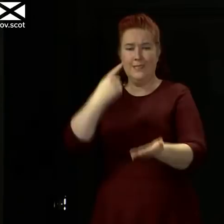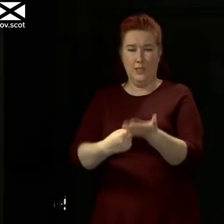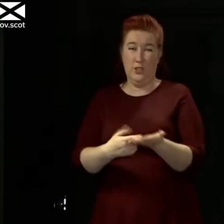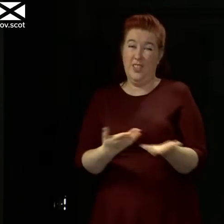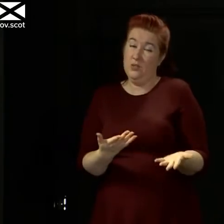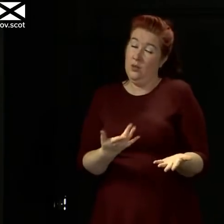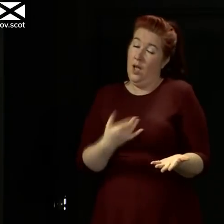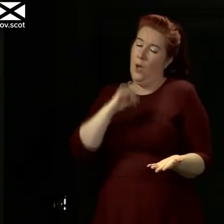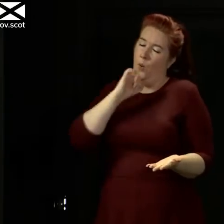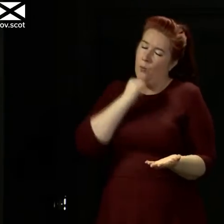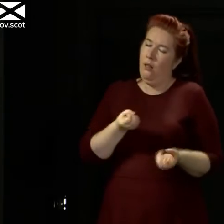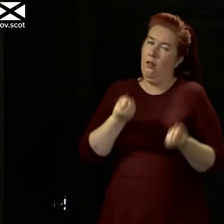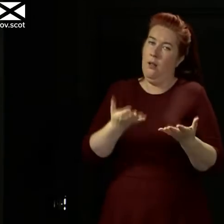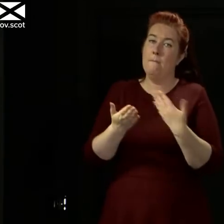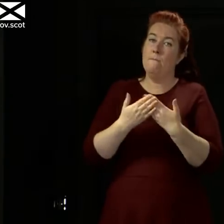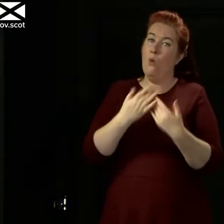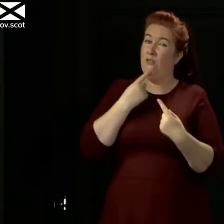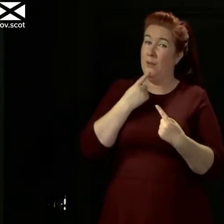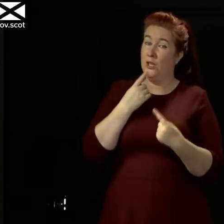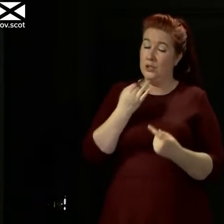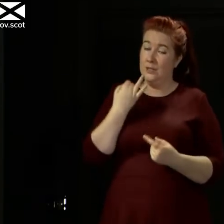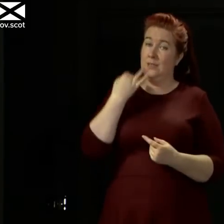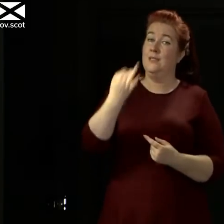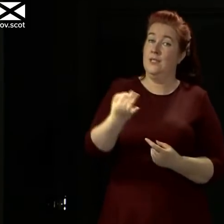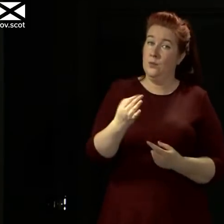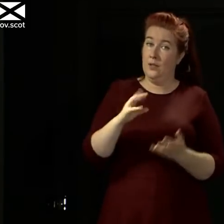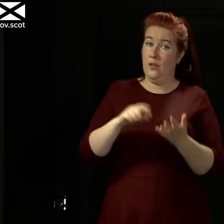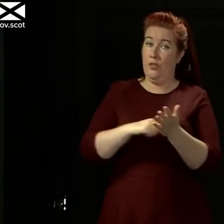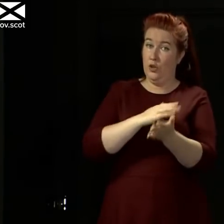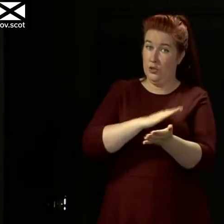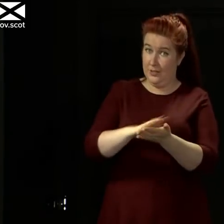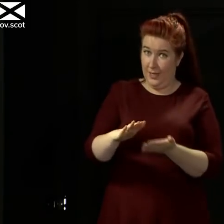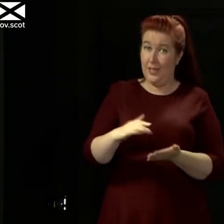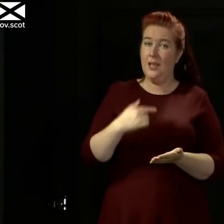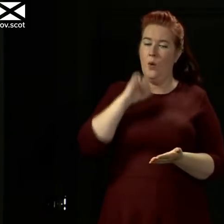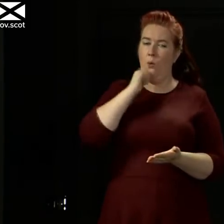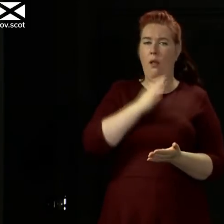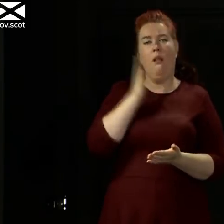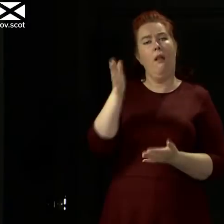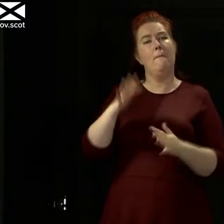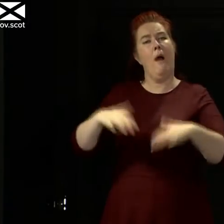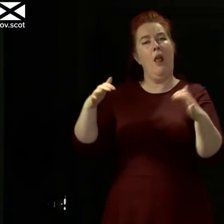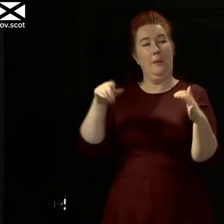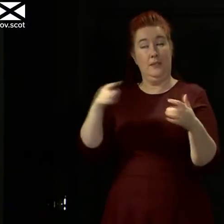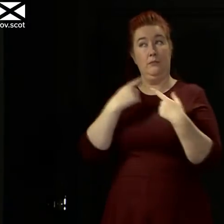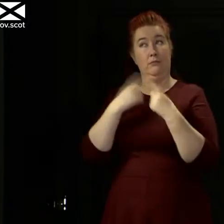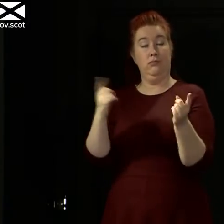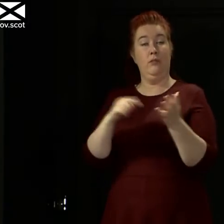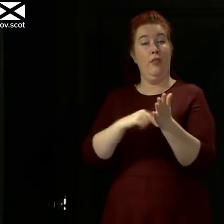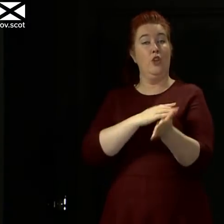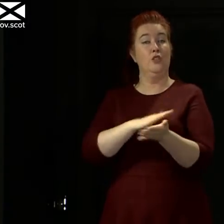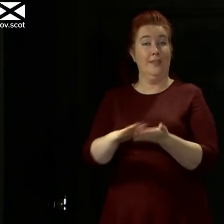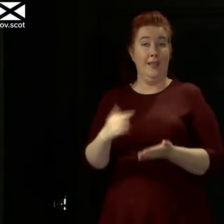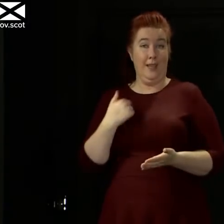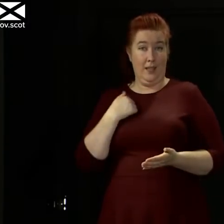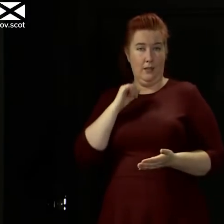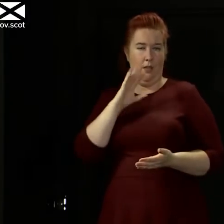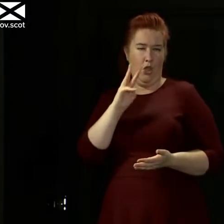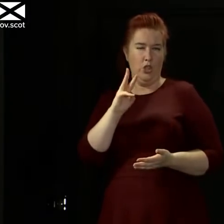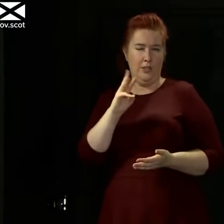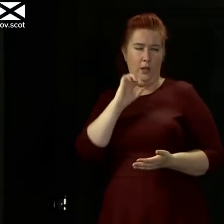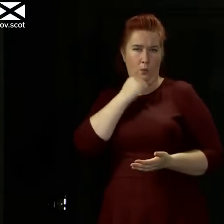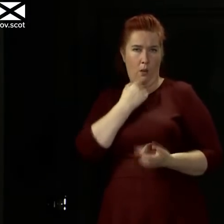to set out more detail of that next Thursday, which I will do again in Parliament. But I think, given my